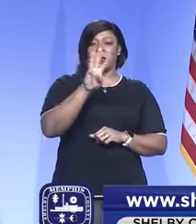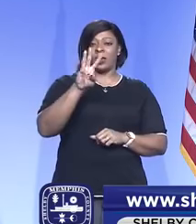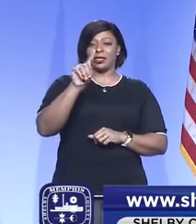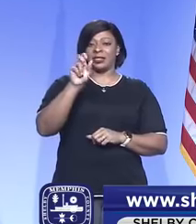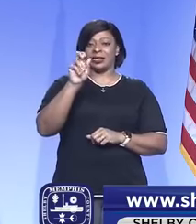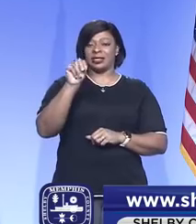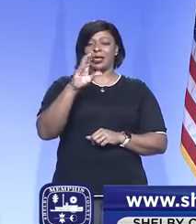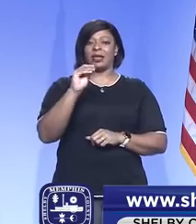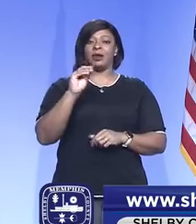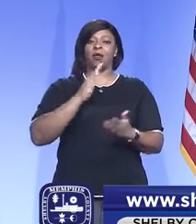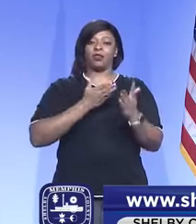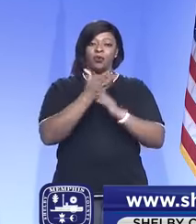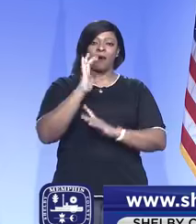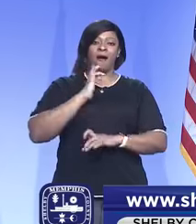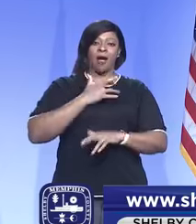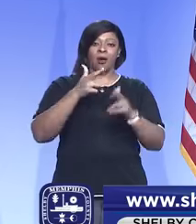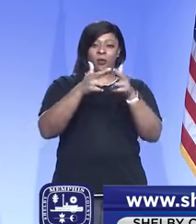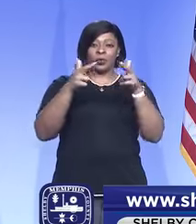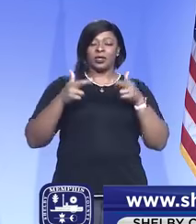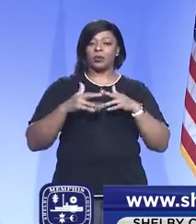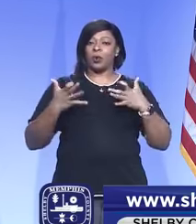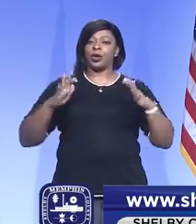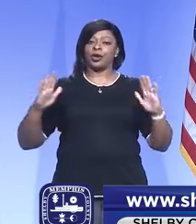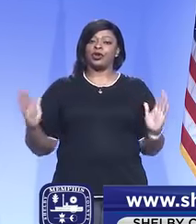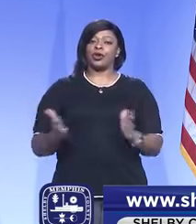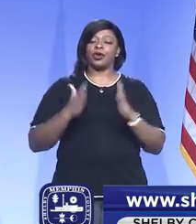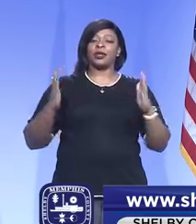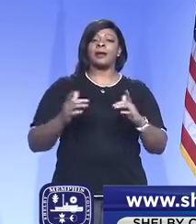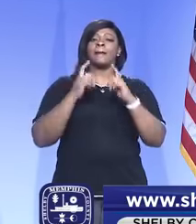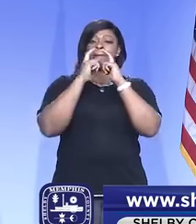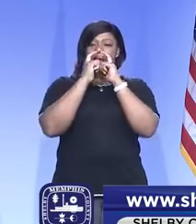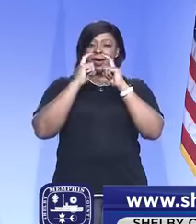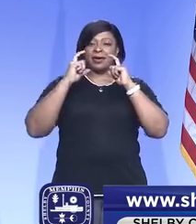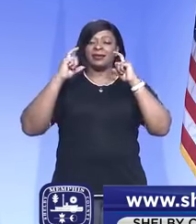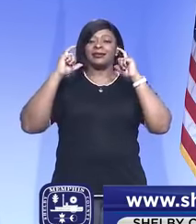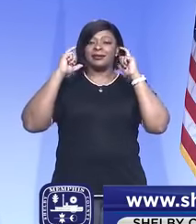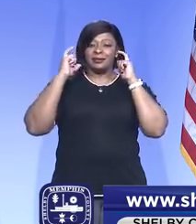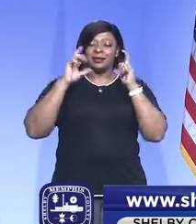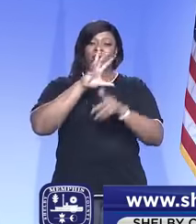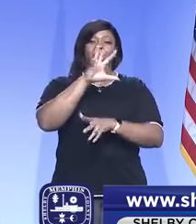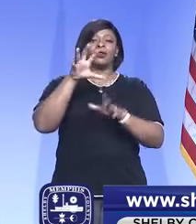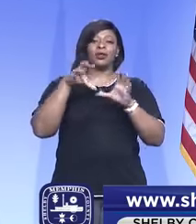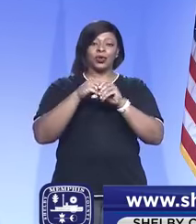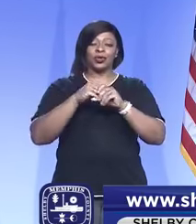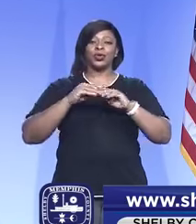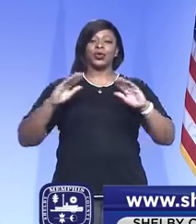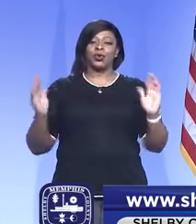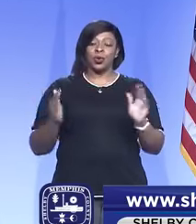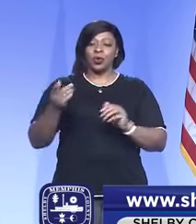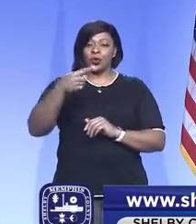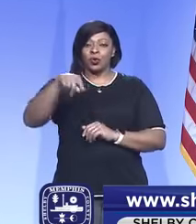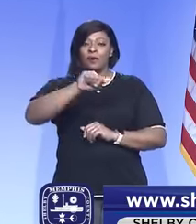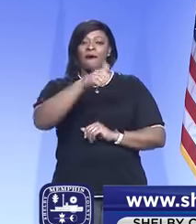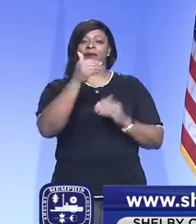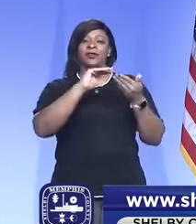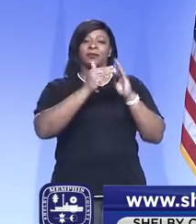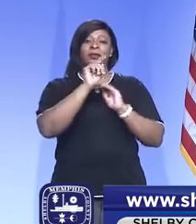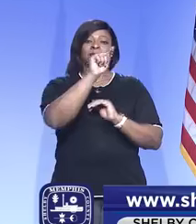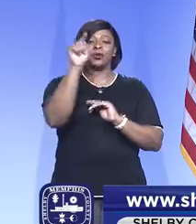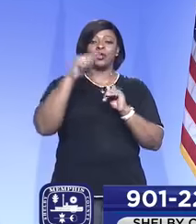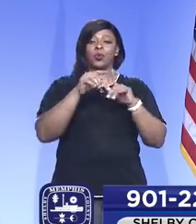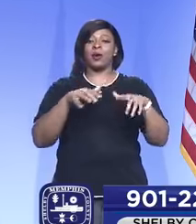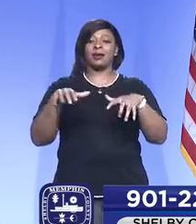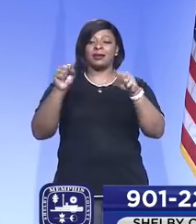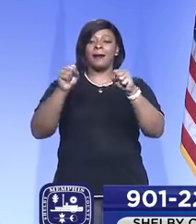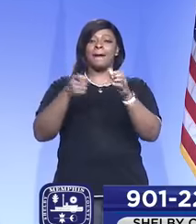and throughout our region to encourage masking. That includes to encourage those other communities to adopt